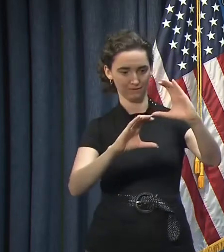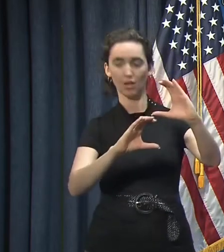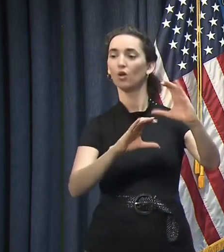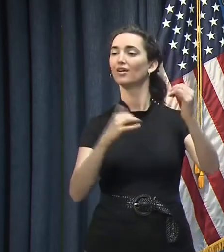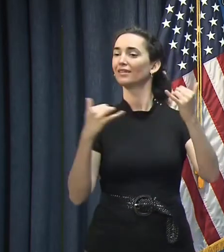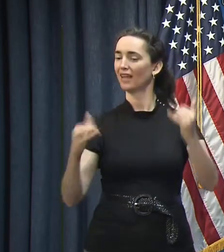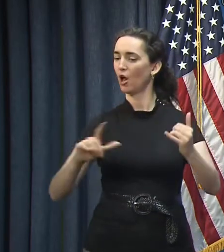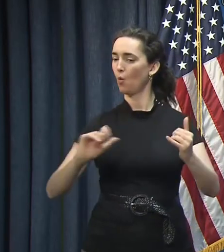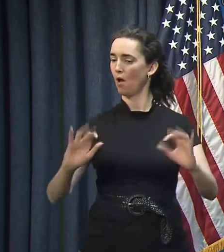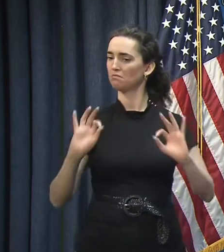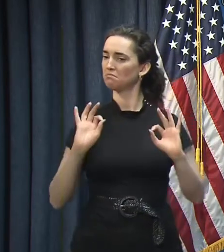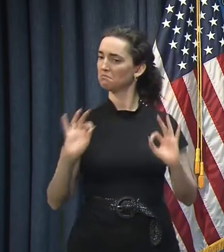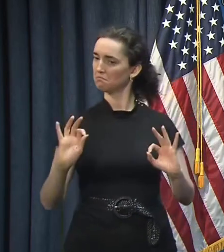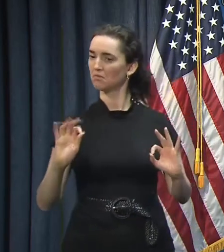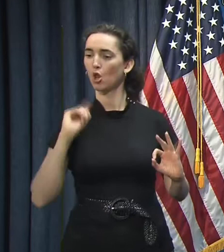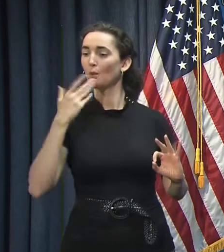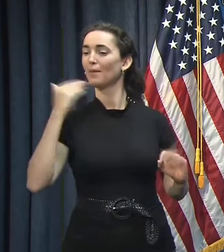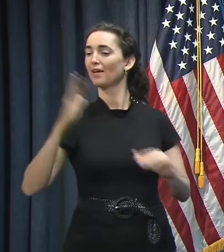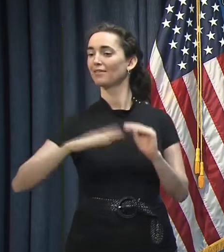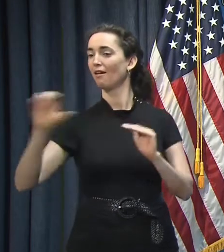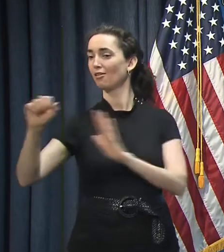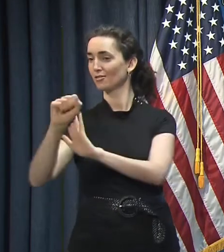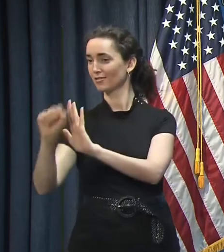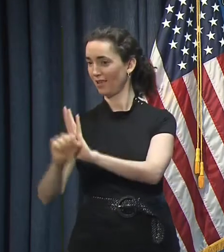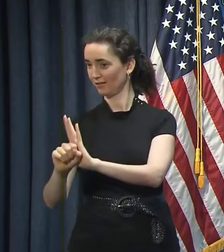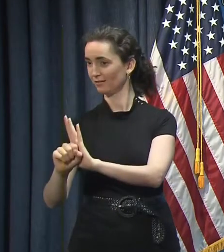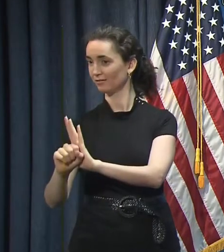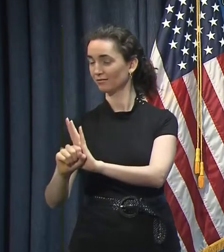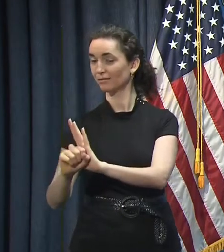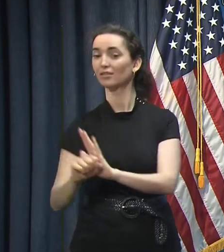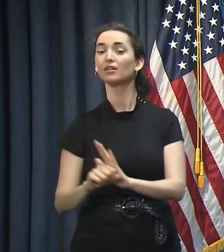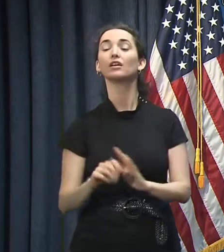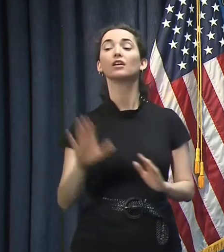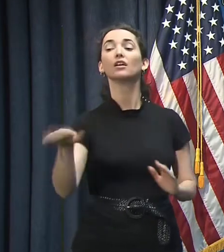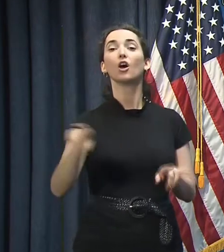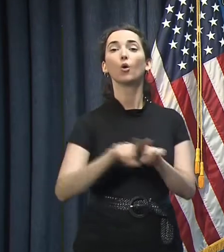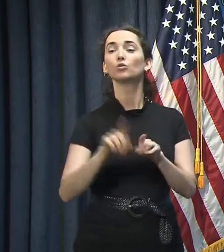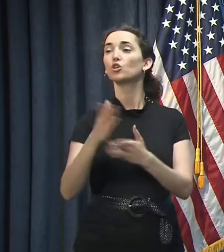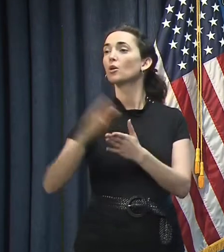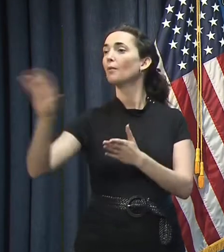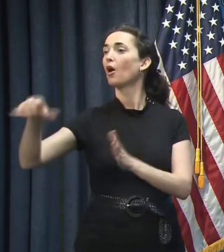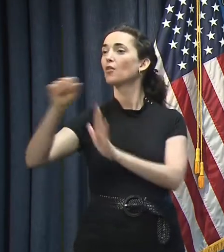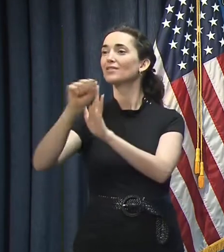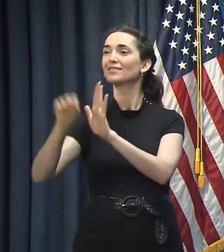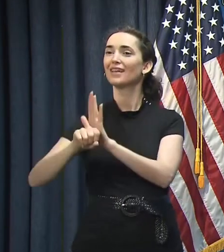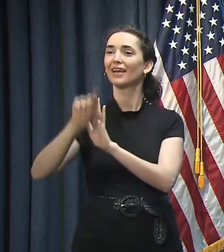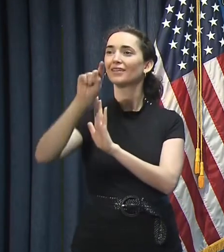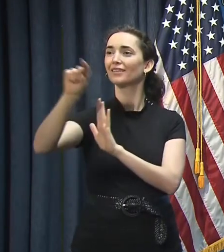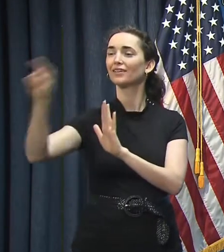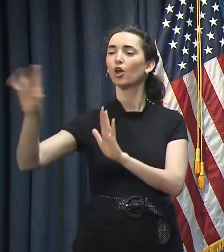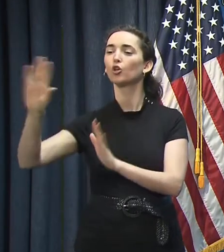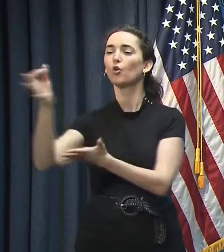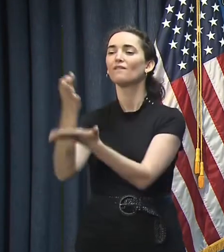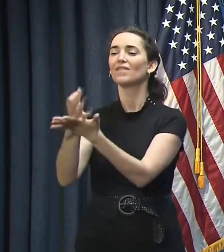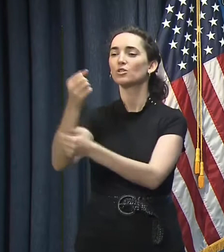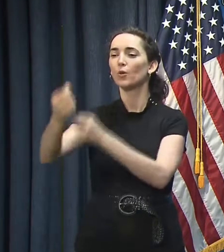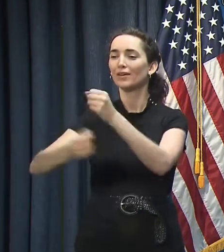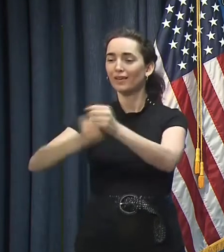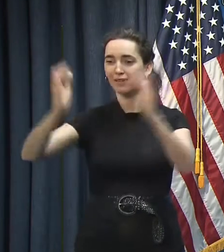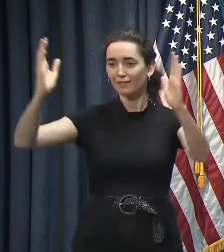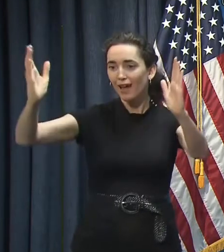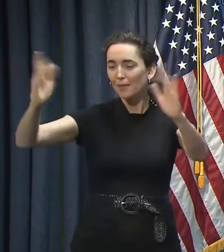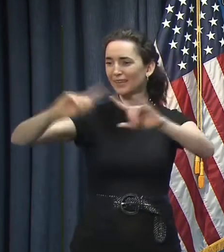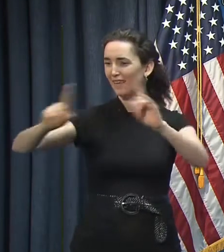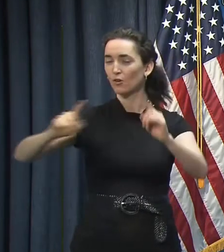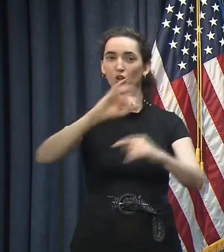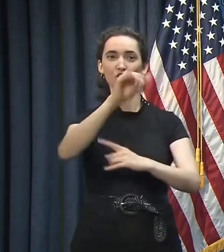position than other states. And then the other states, some of them have different fiscal years. Some of them